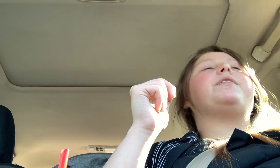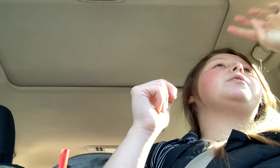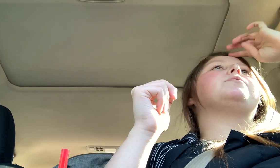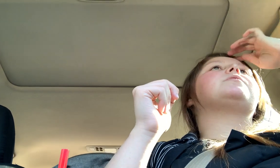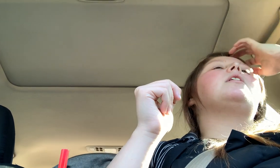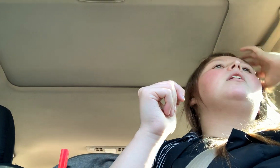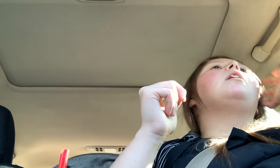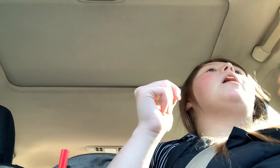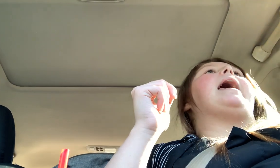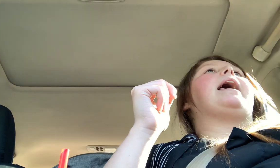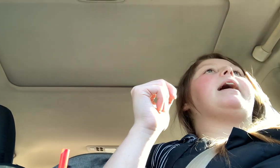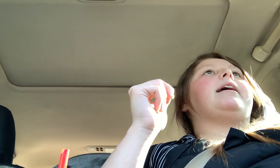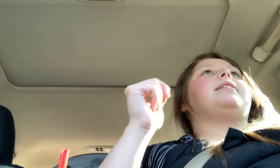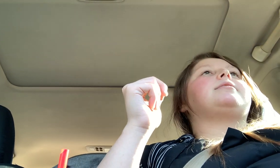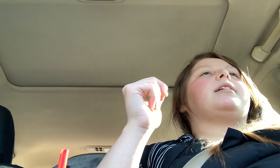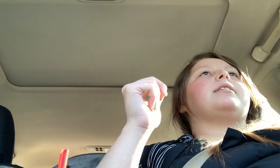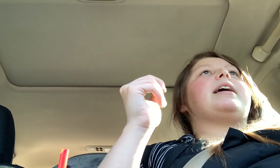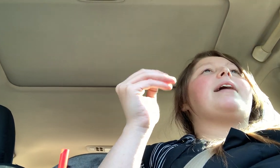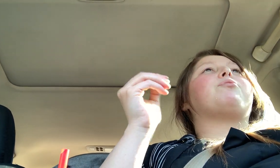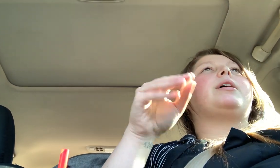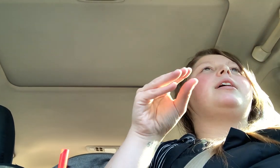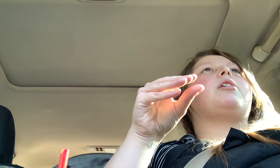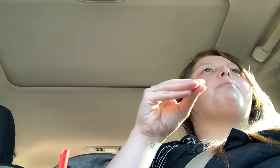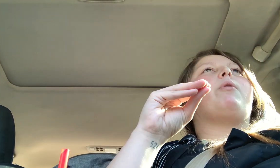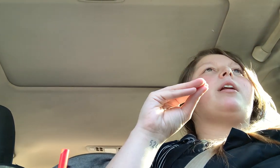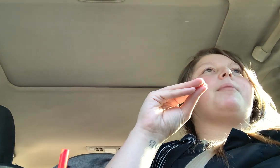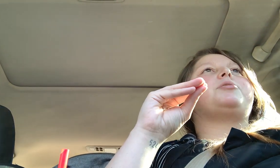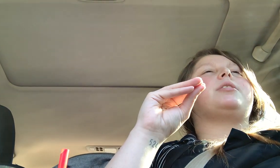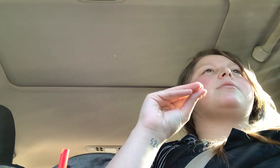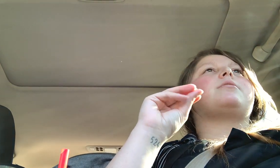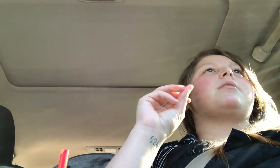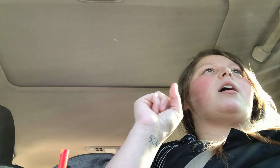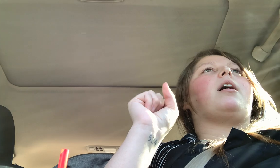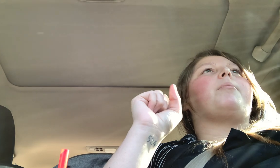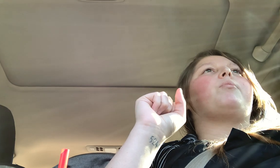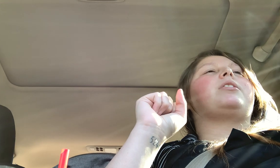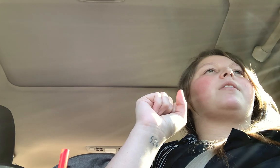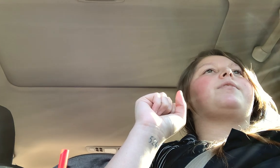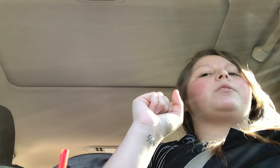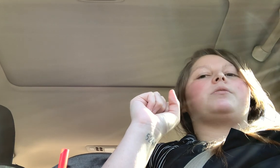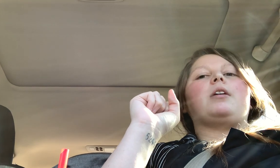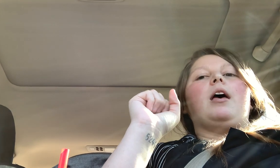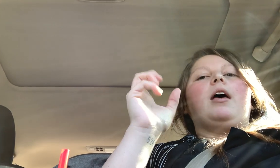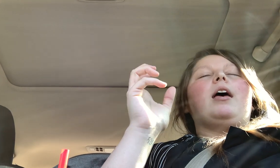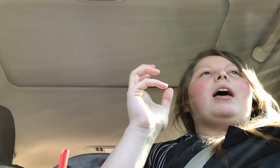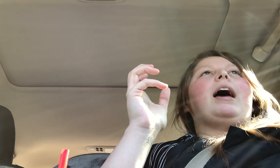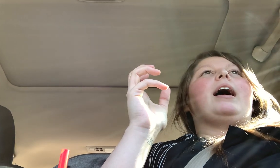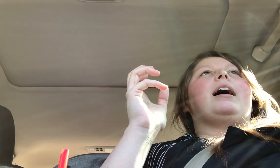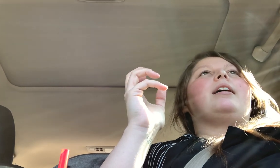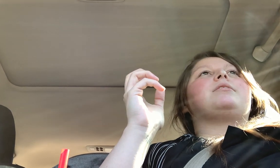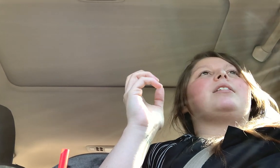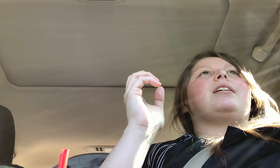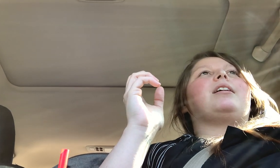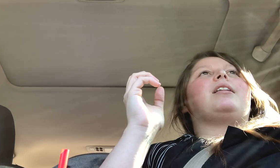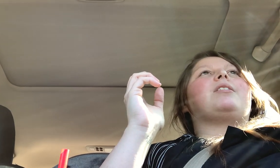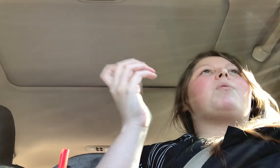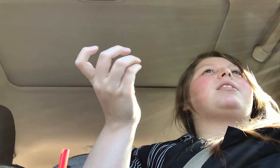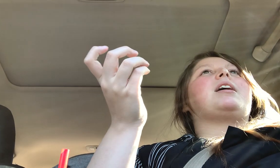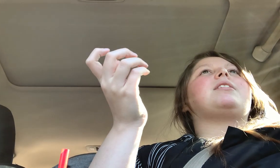foods and cause they have really low point options, um, with their foods. And the one thing is